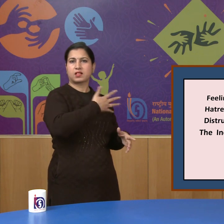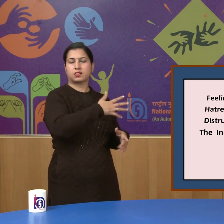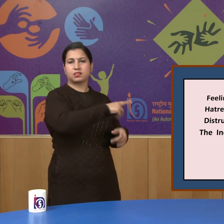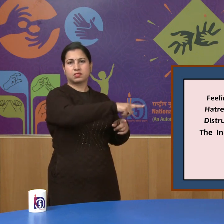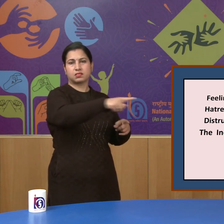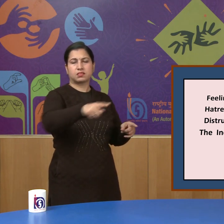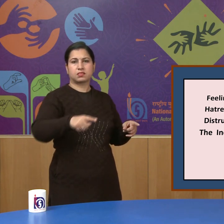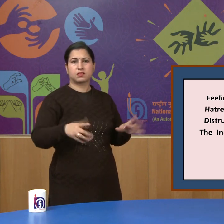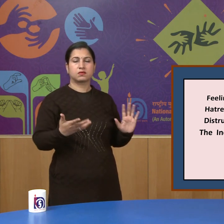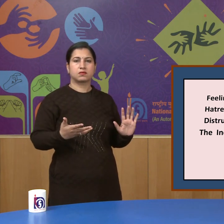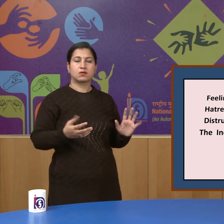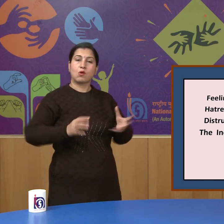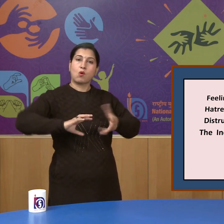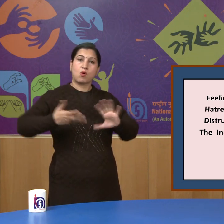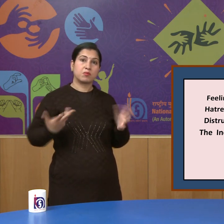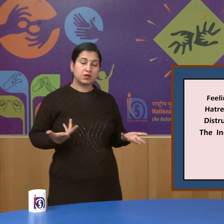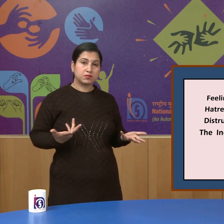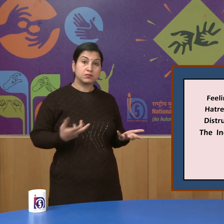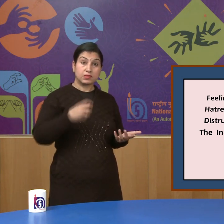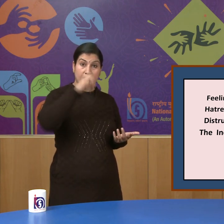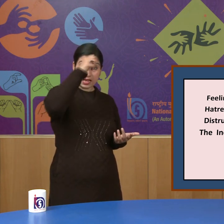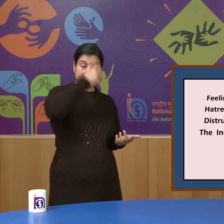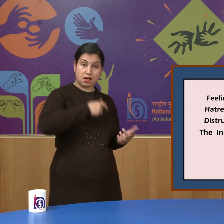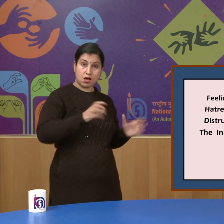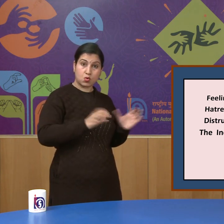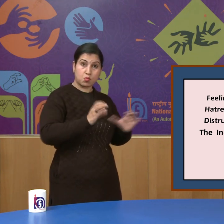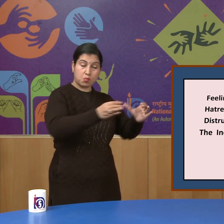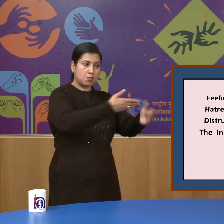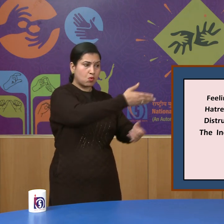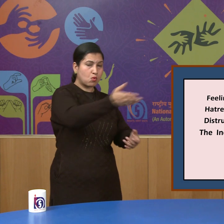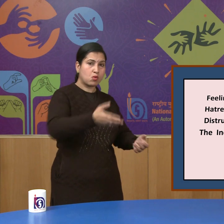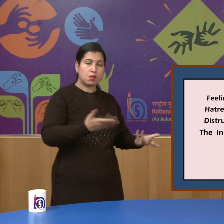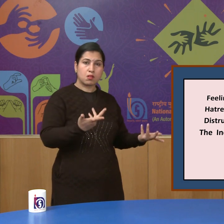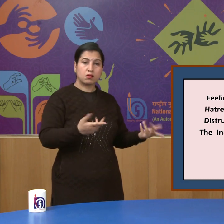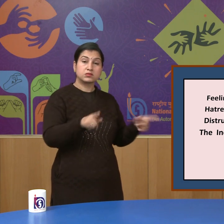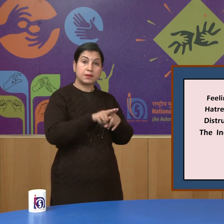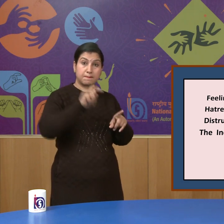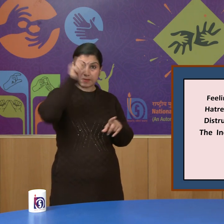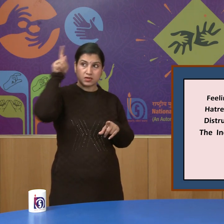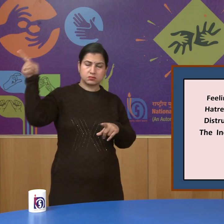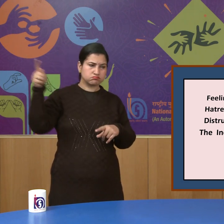that developed between the Indians and the Britishers